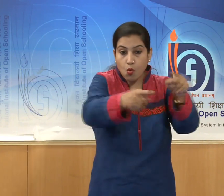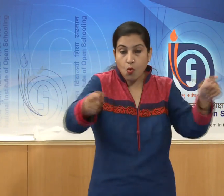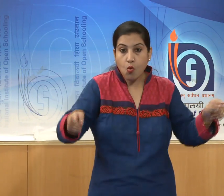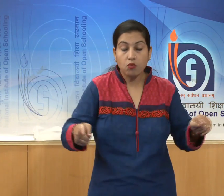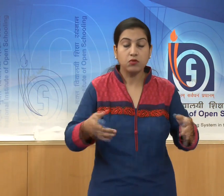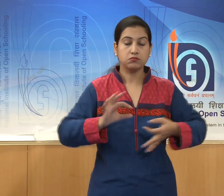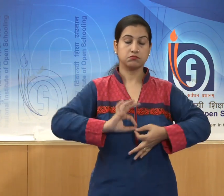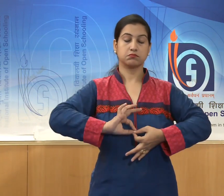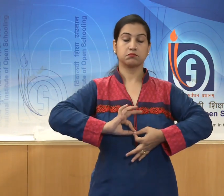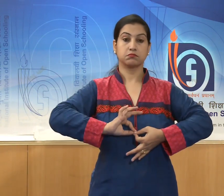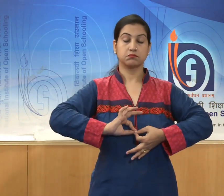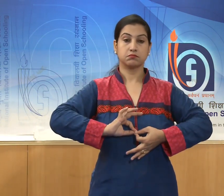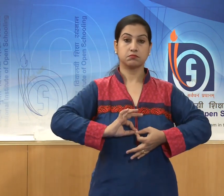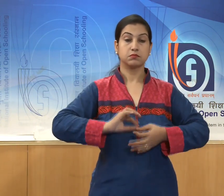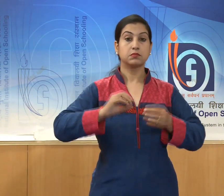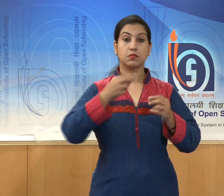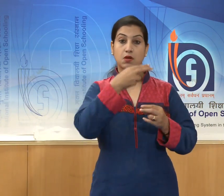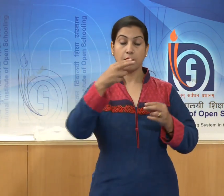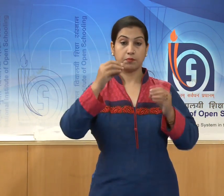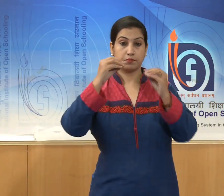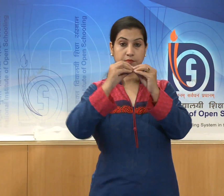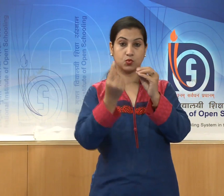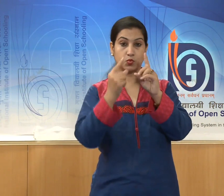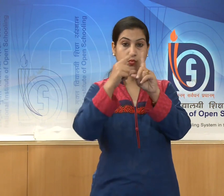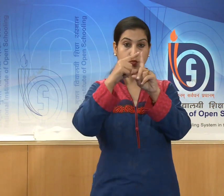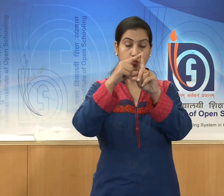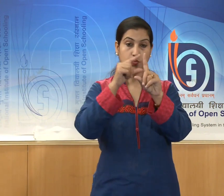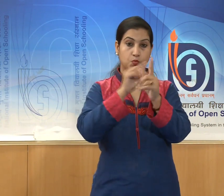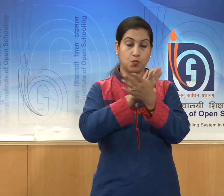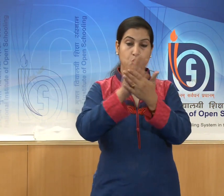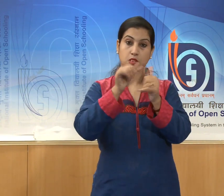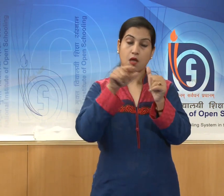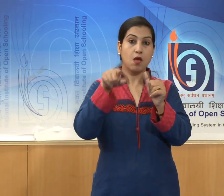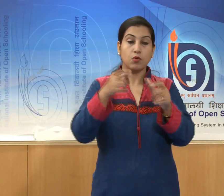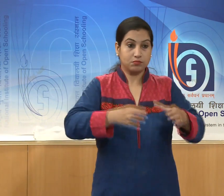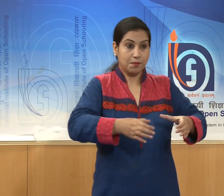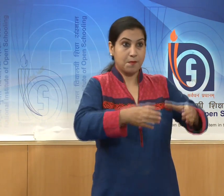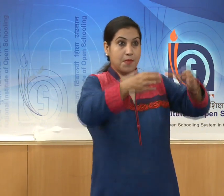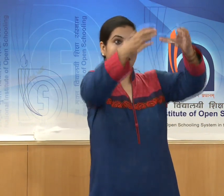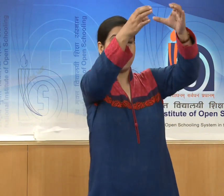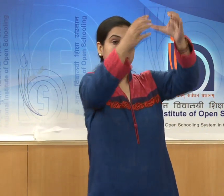on pillars, rock surfaces